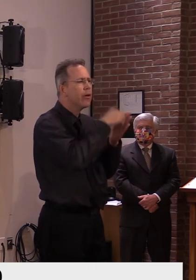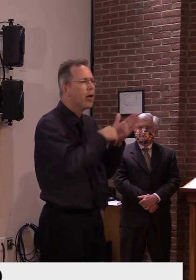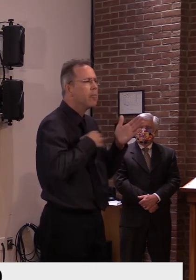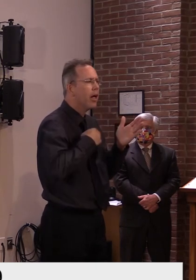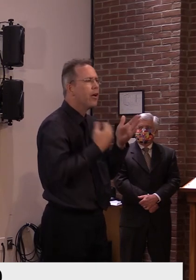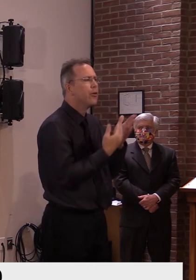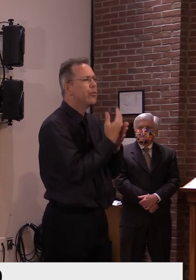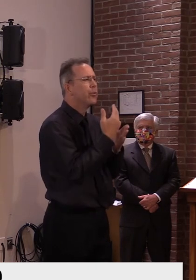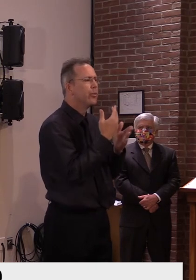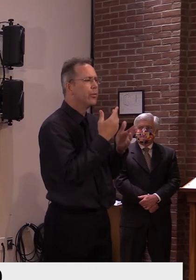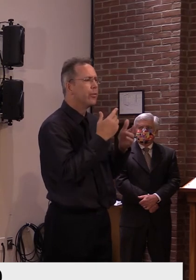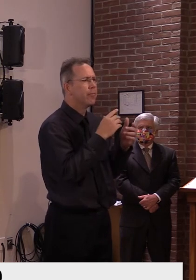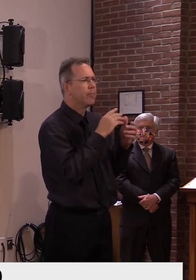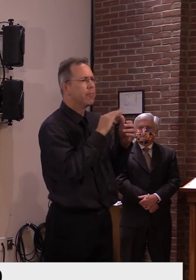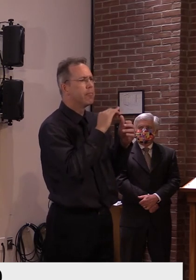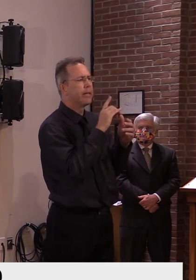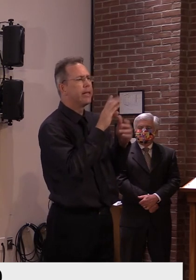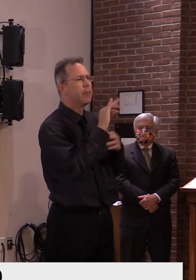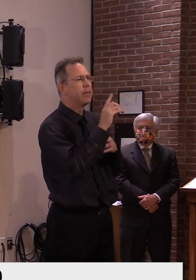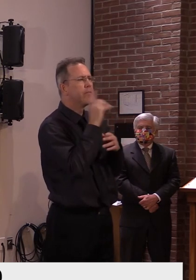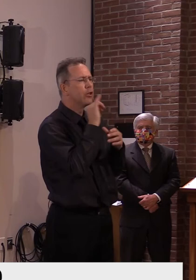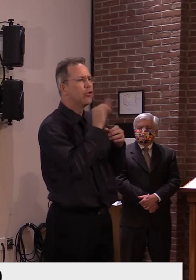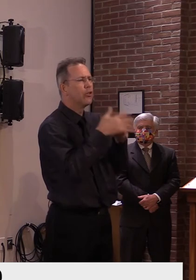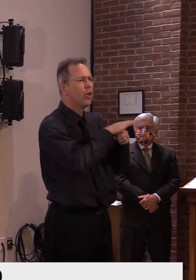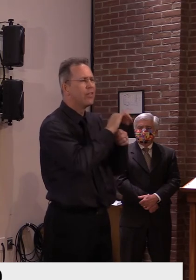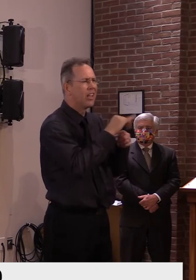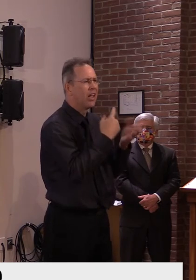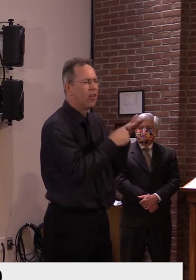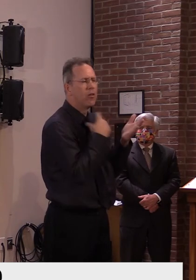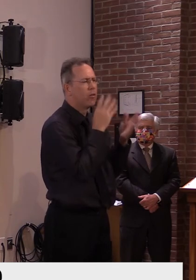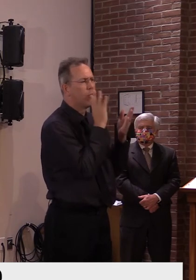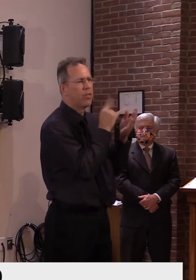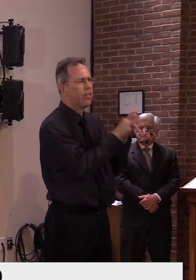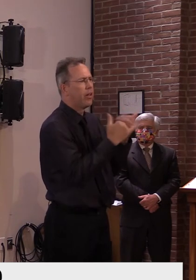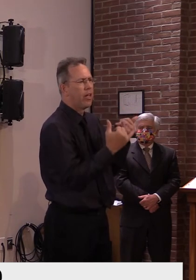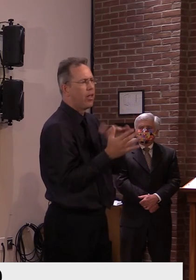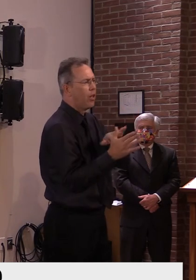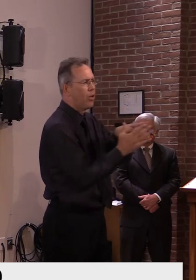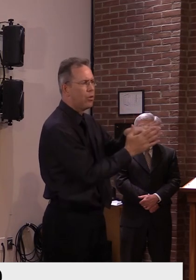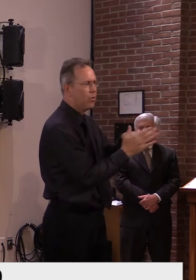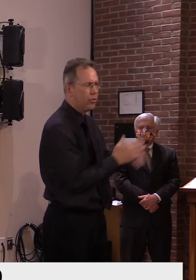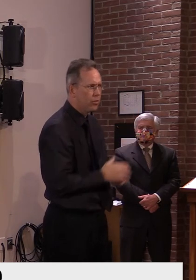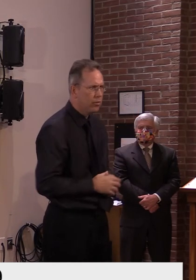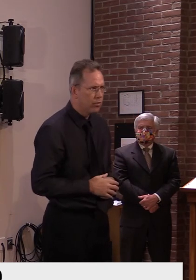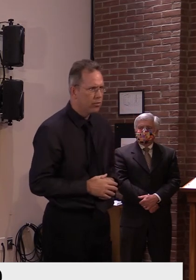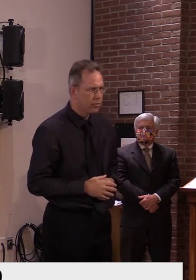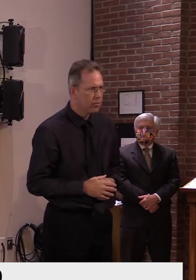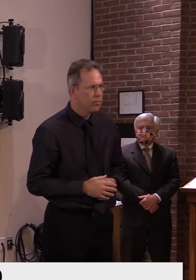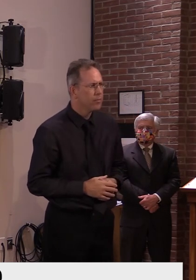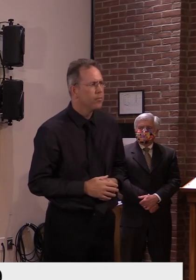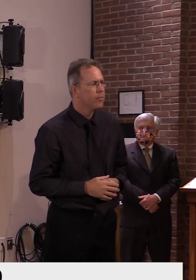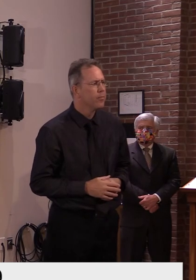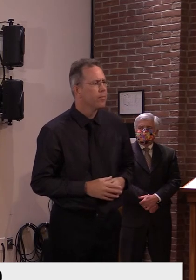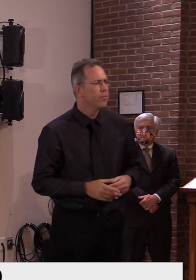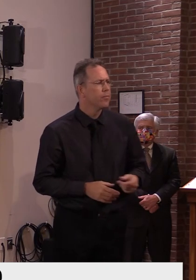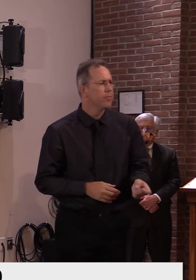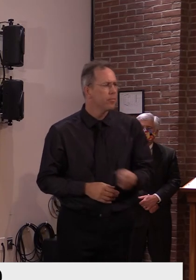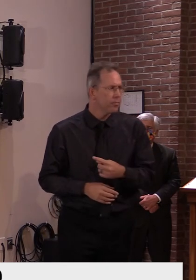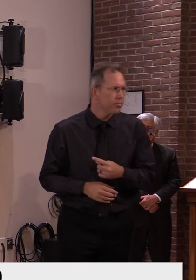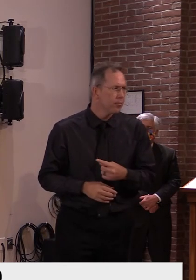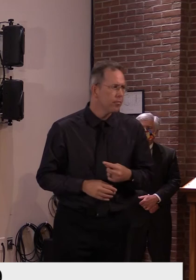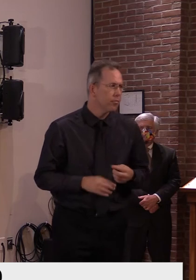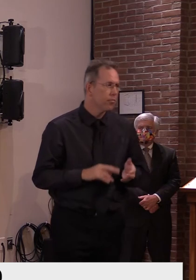for the RFP. And did you, did you rescind the RFP or did you not get any responses? I believe,